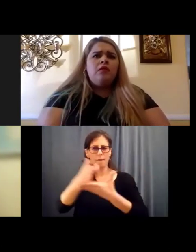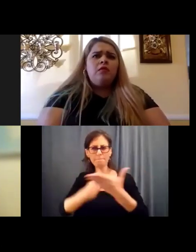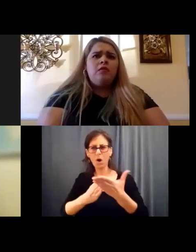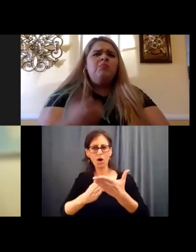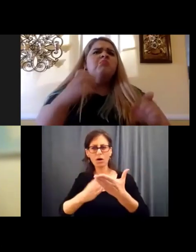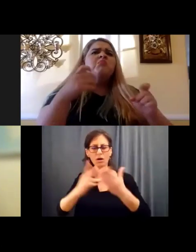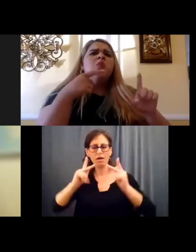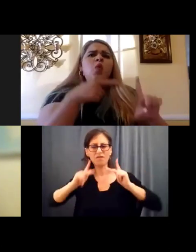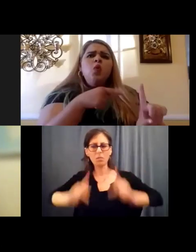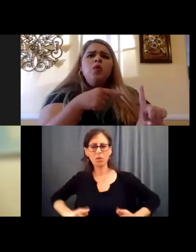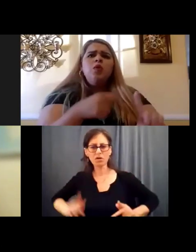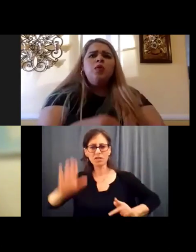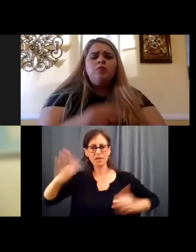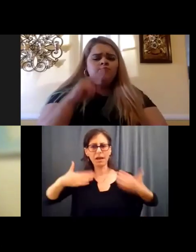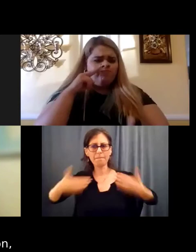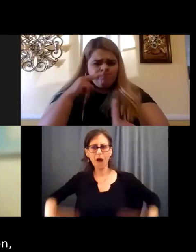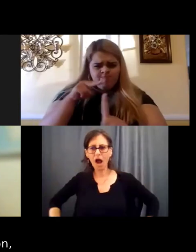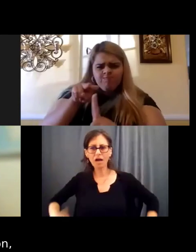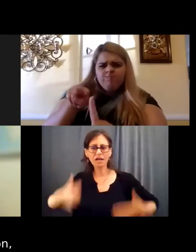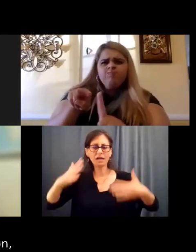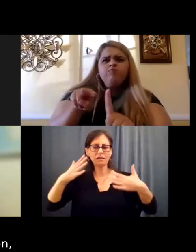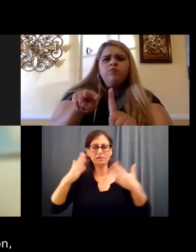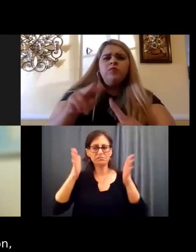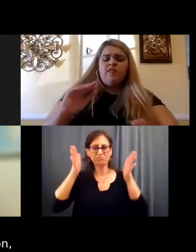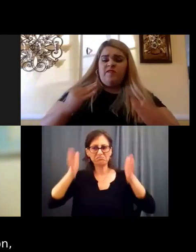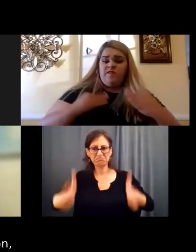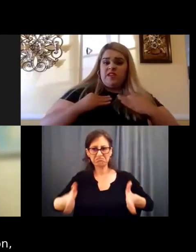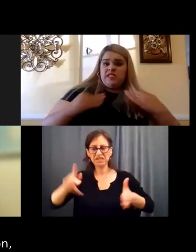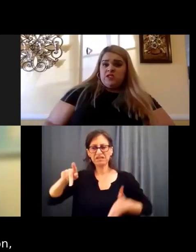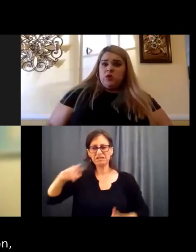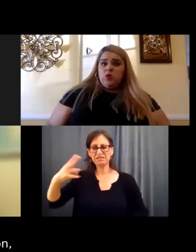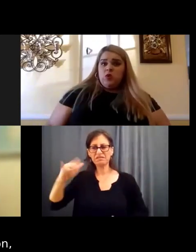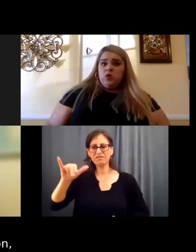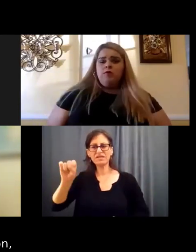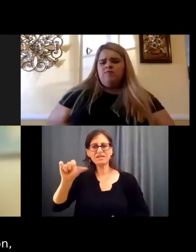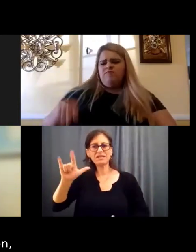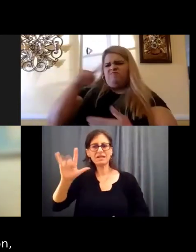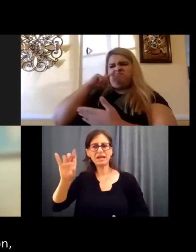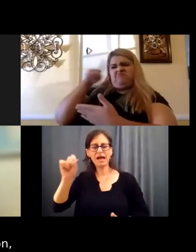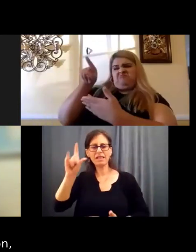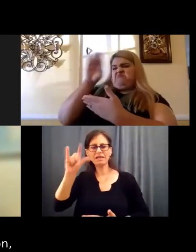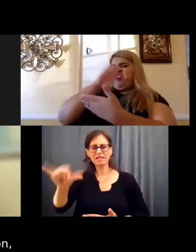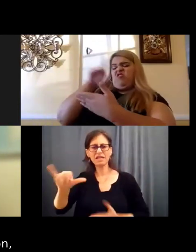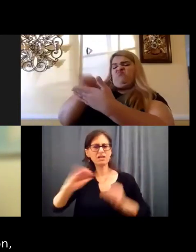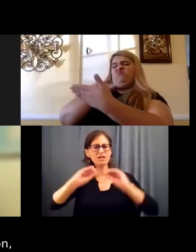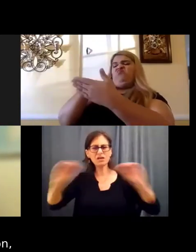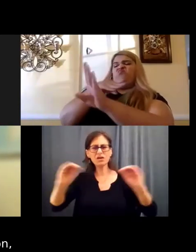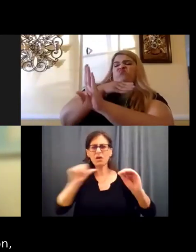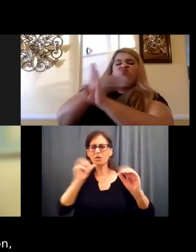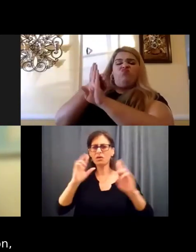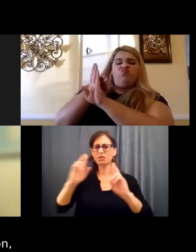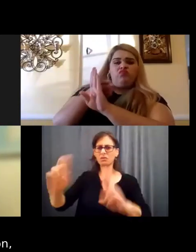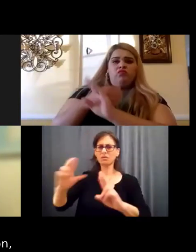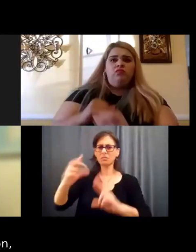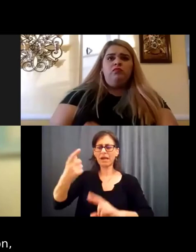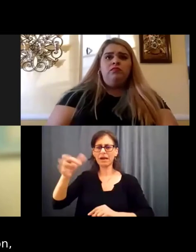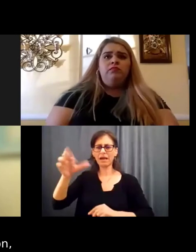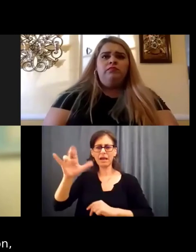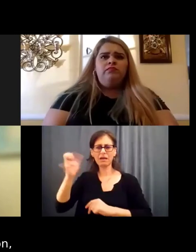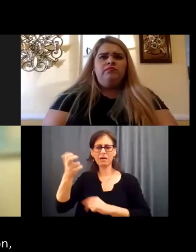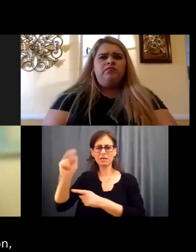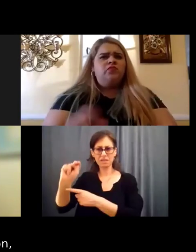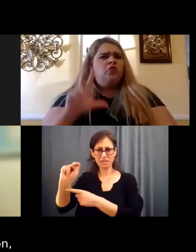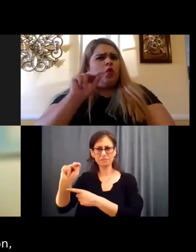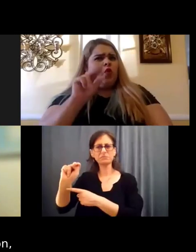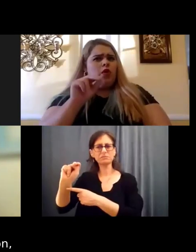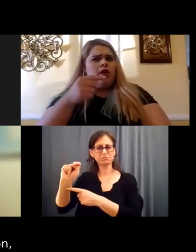someone's physicality and, uh, no, no disrespect to Garrison, but one